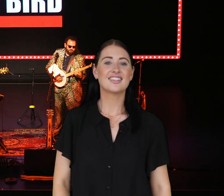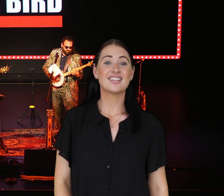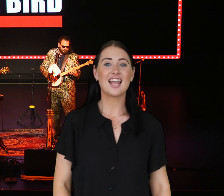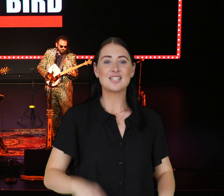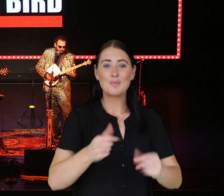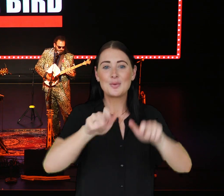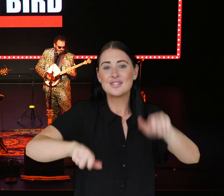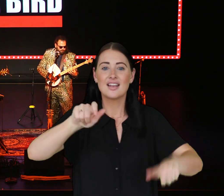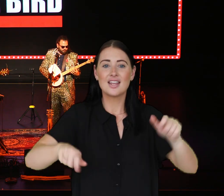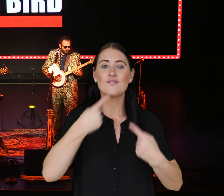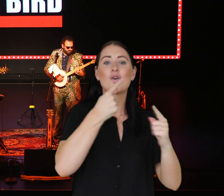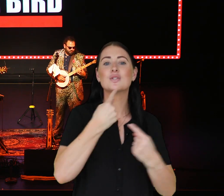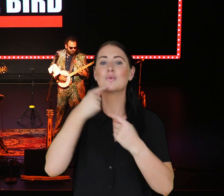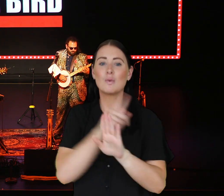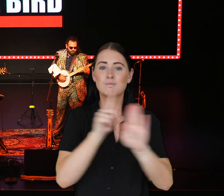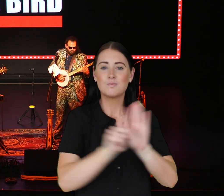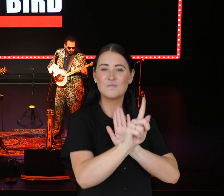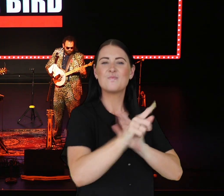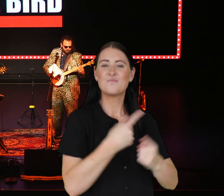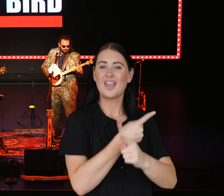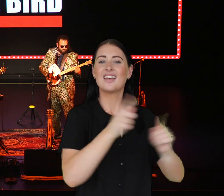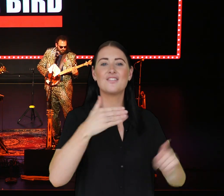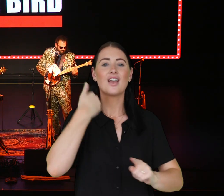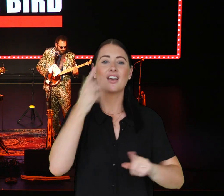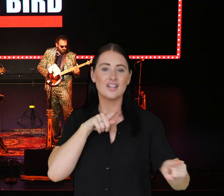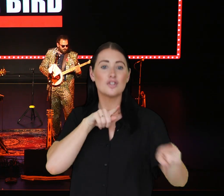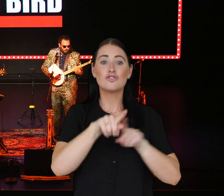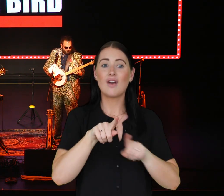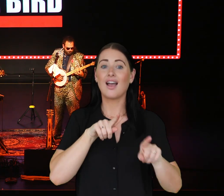People let their voice be heard and never fail to try